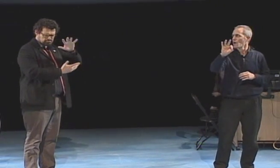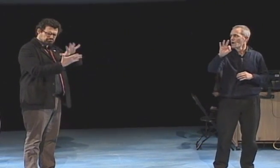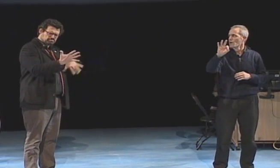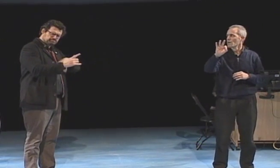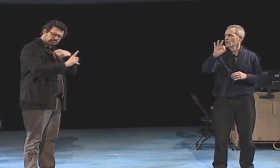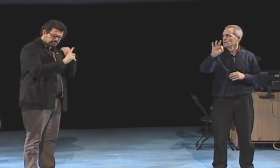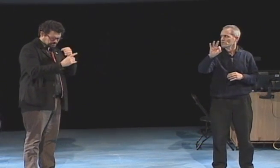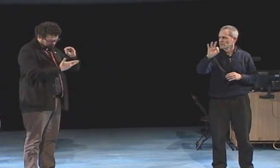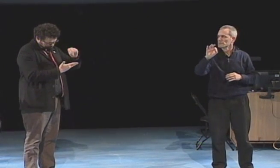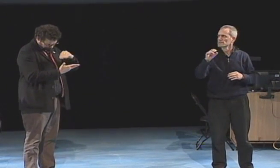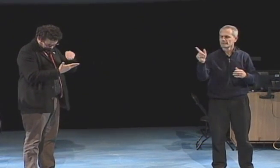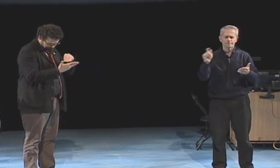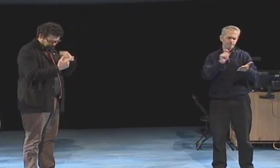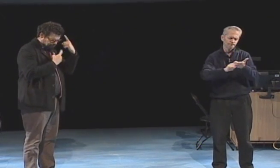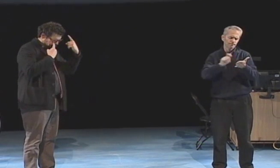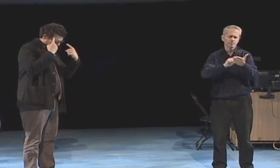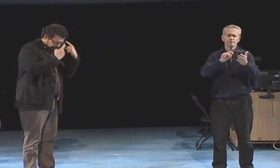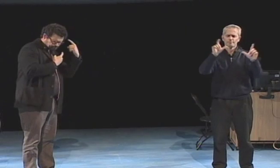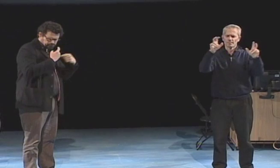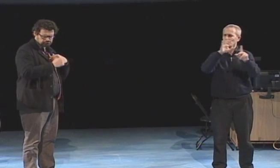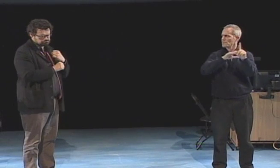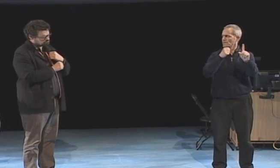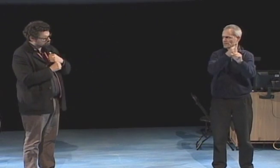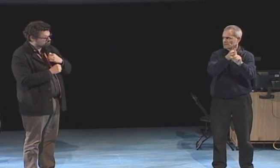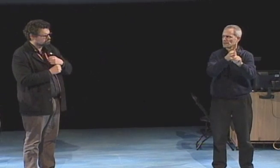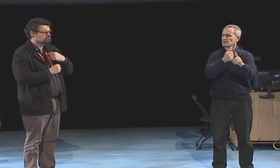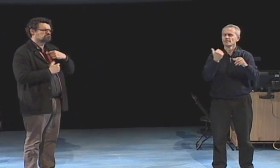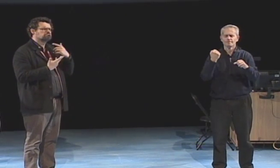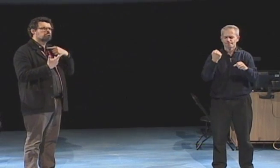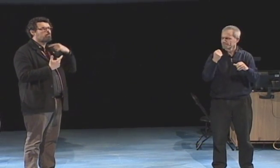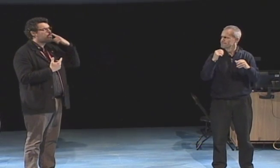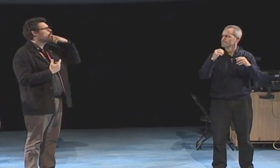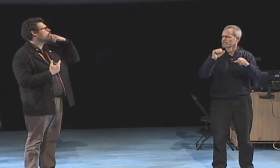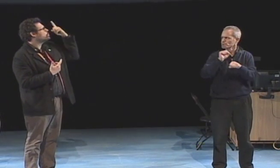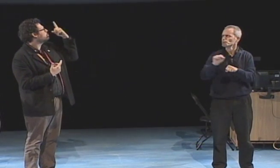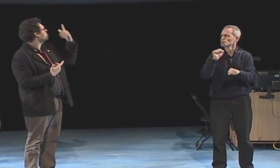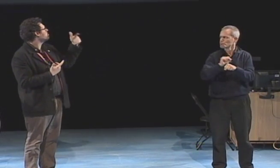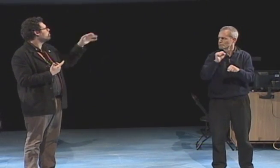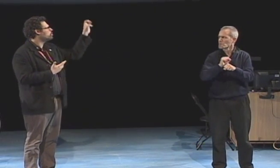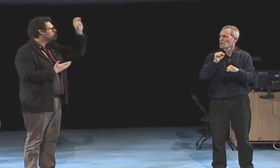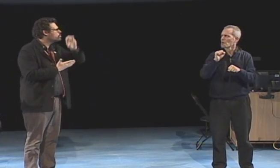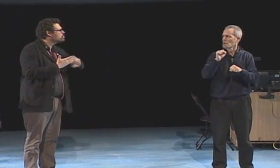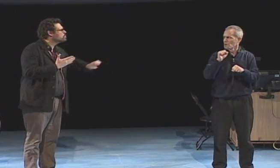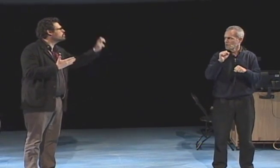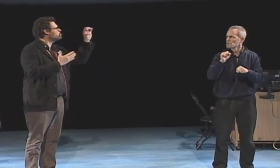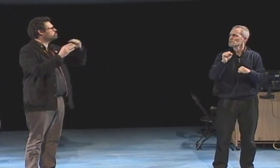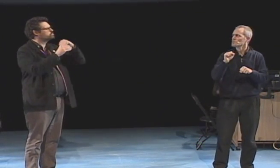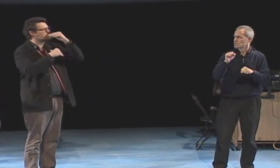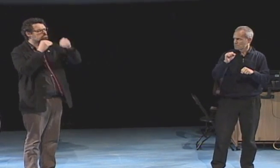in 2009 I wrote my manifesto